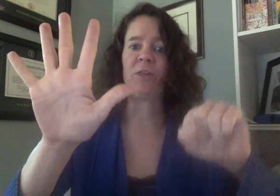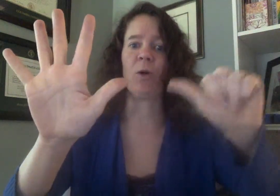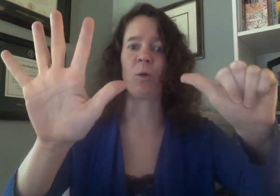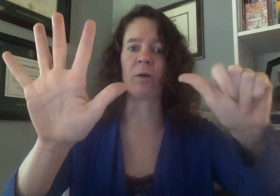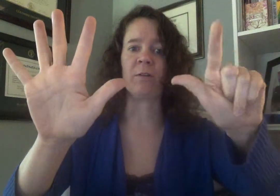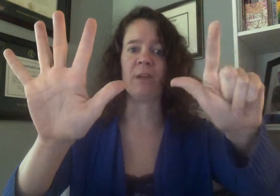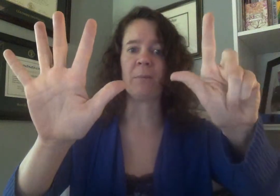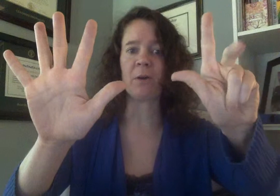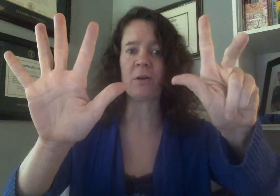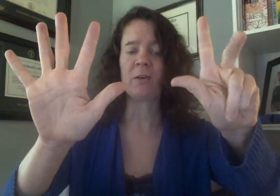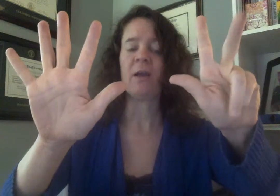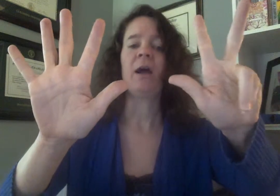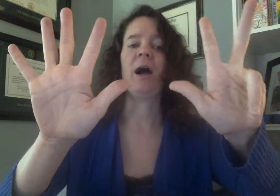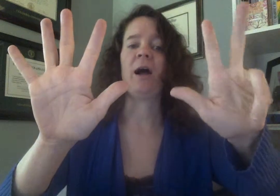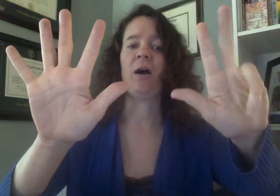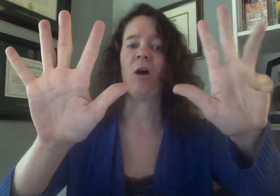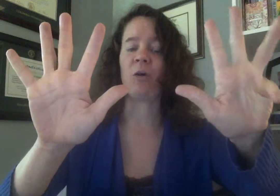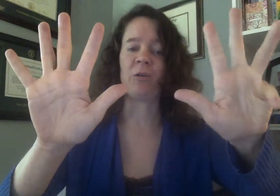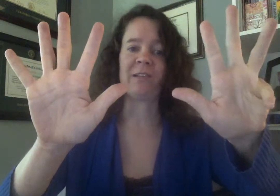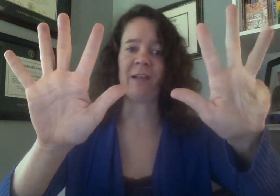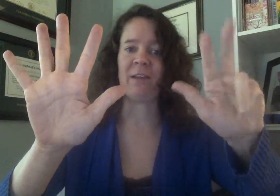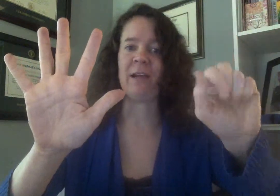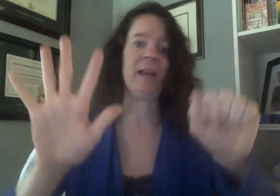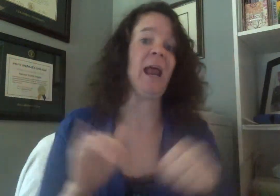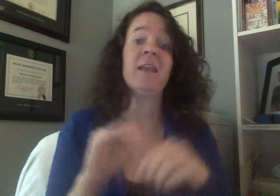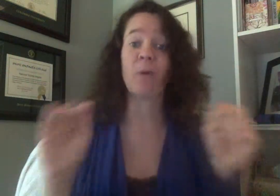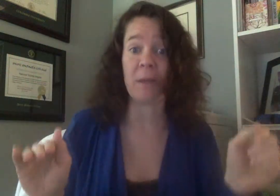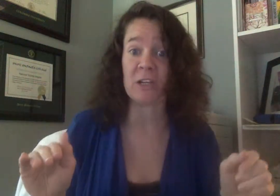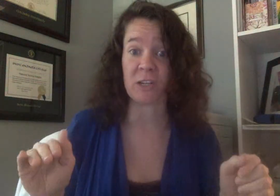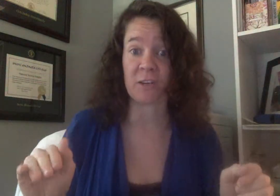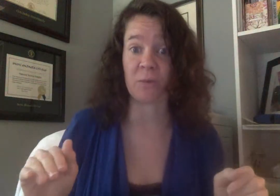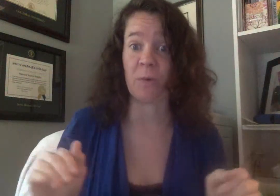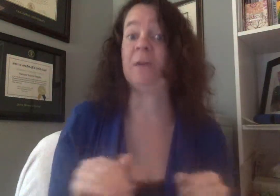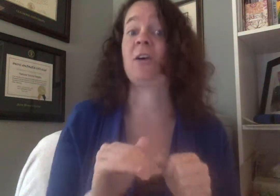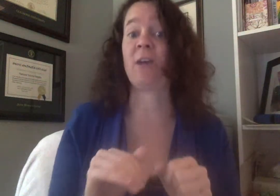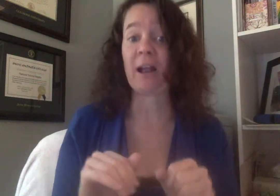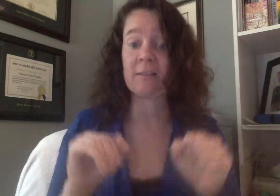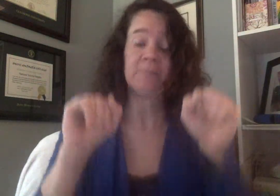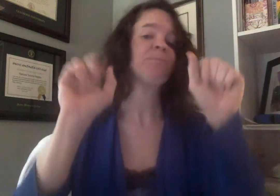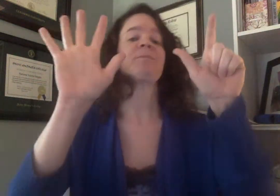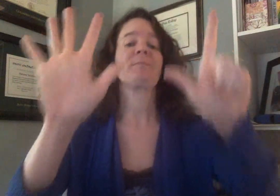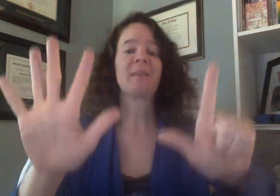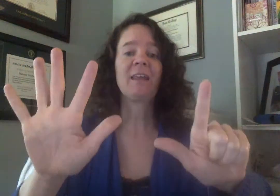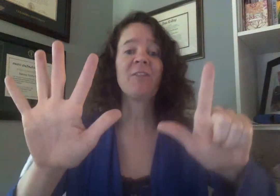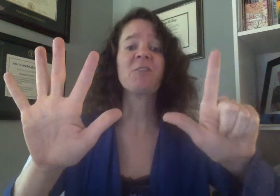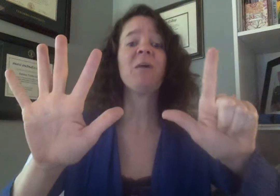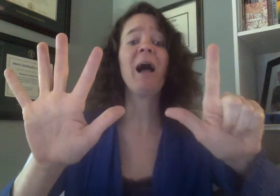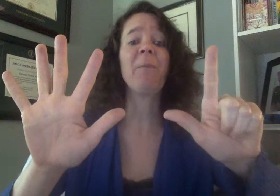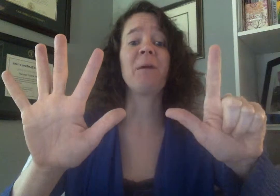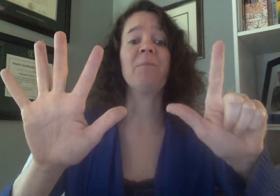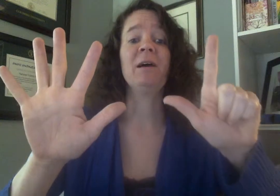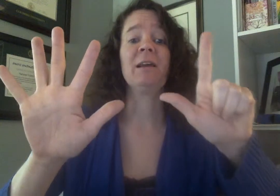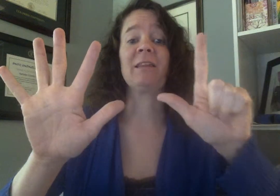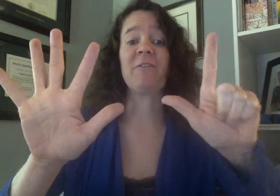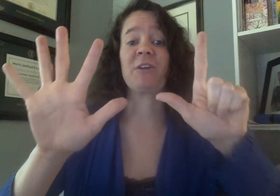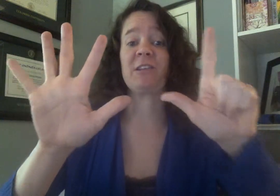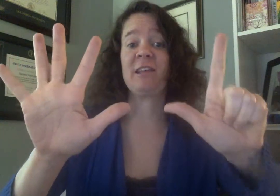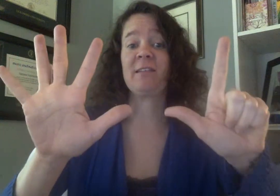the order of numbers although seven in any formation is would be correct this will help them leverage this